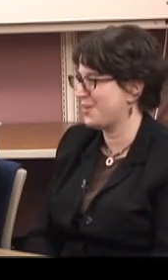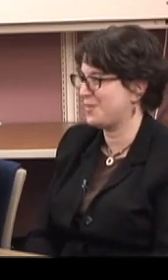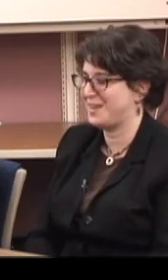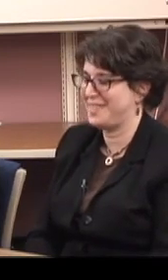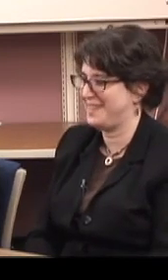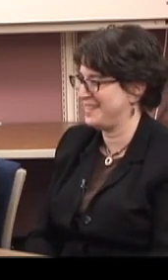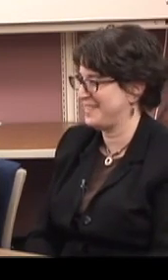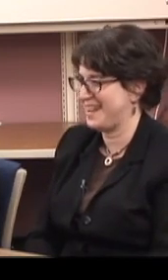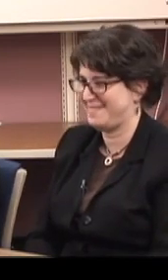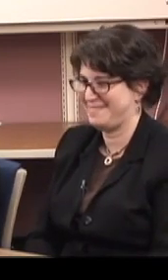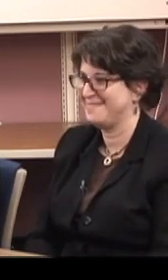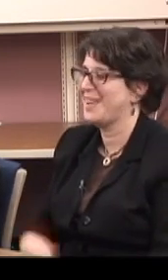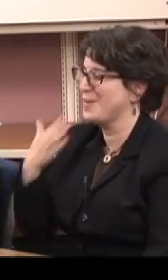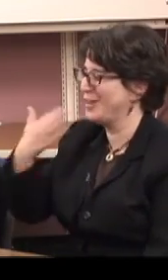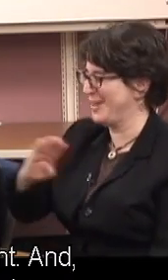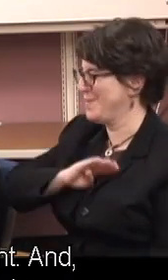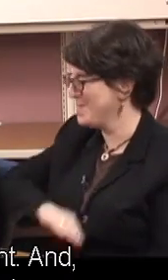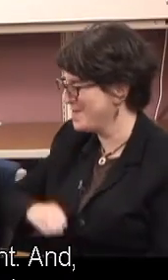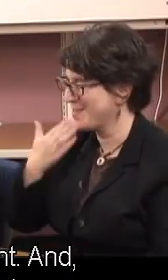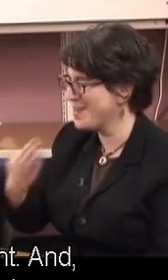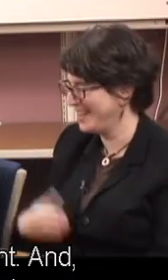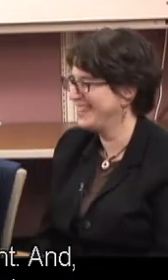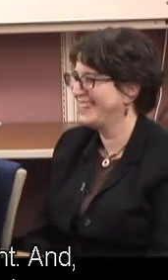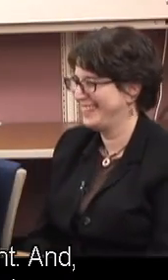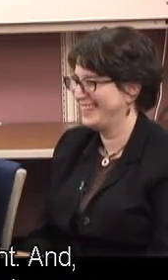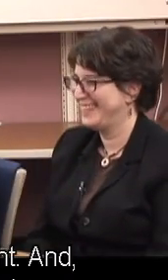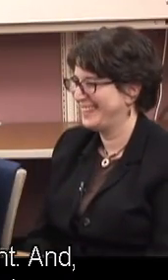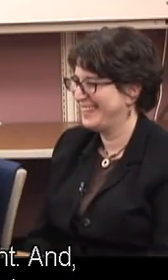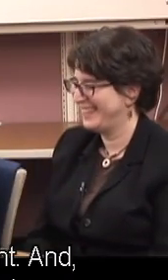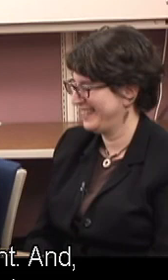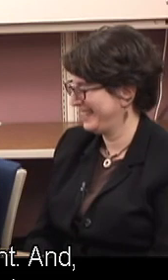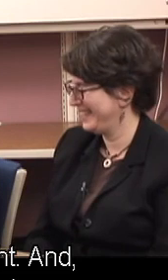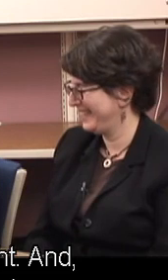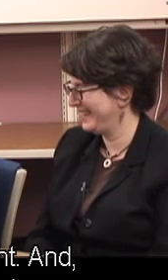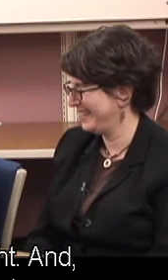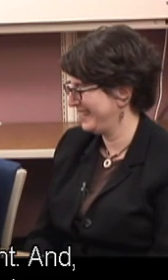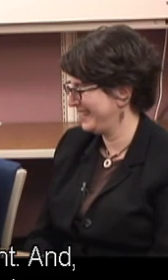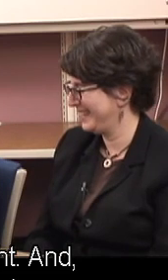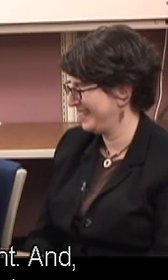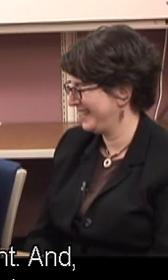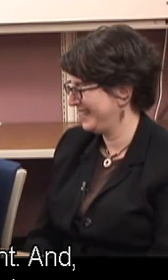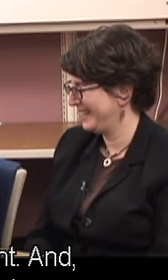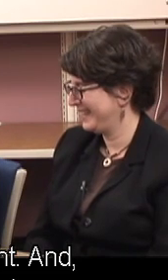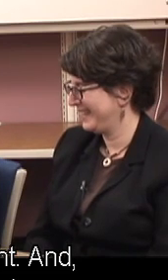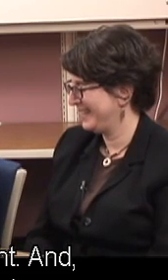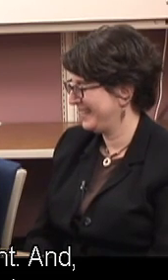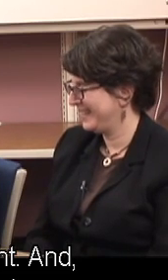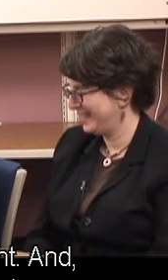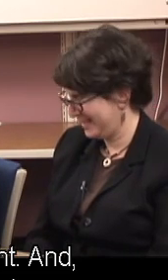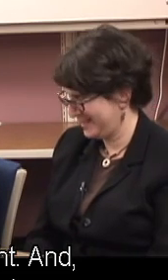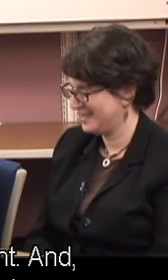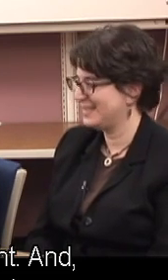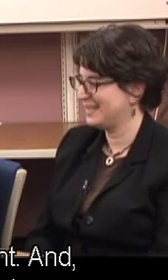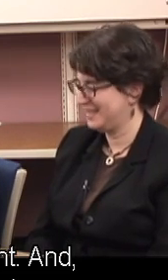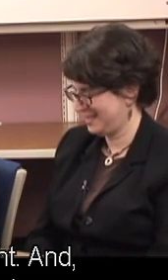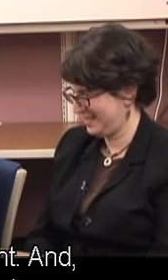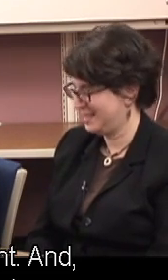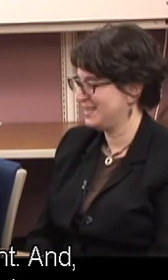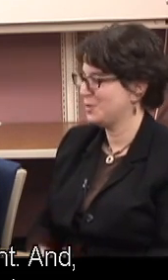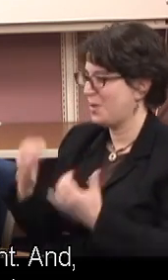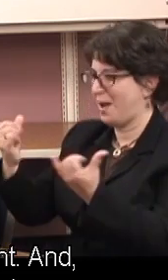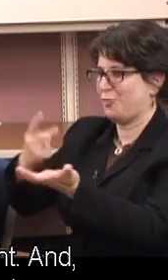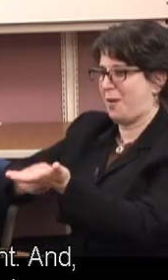Never. No. Nothing like that. Good. Good. All right. And other than the SSI and the SSDI,